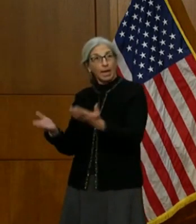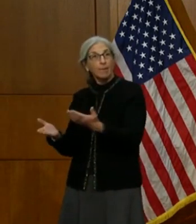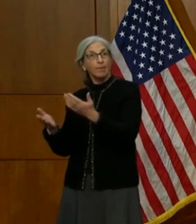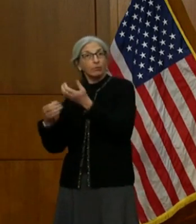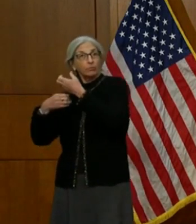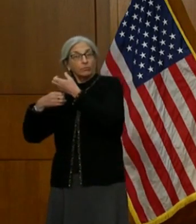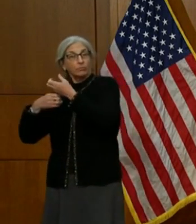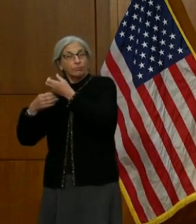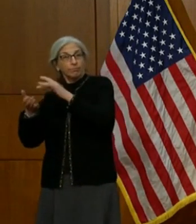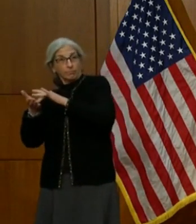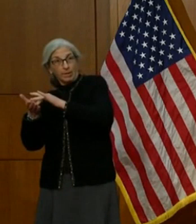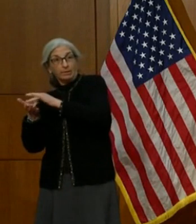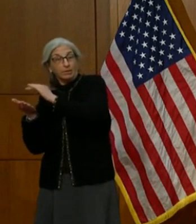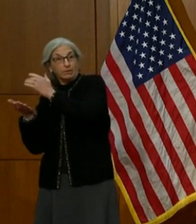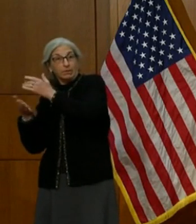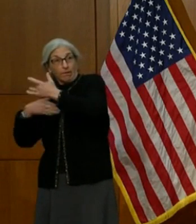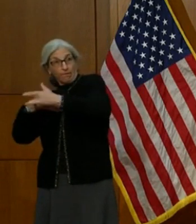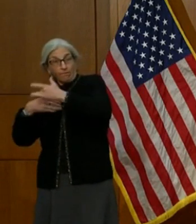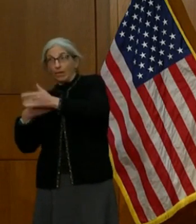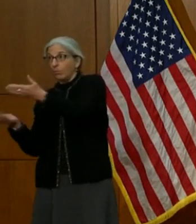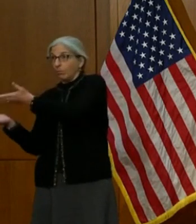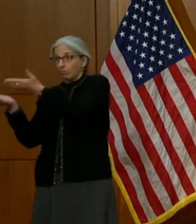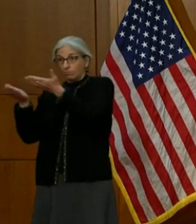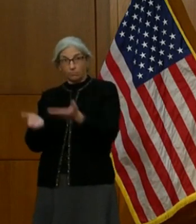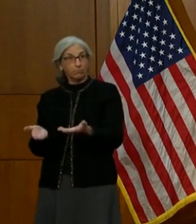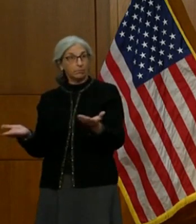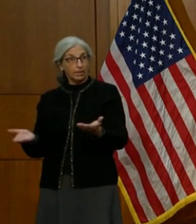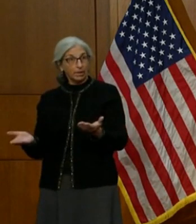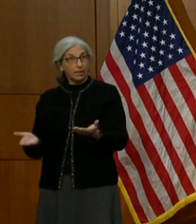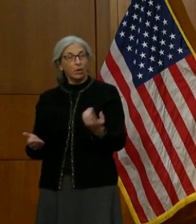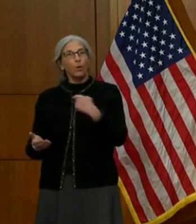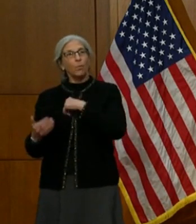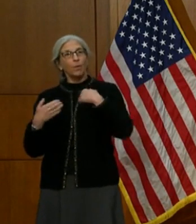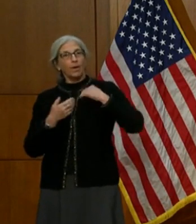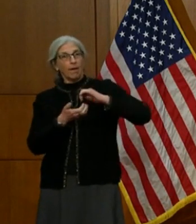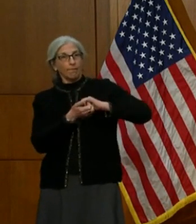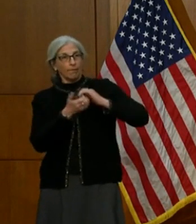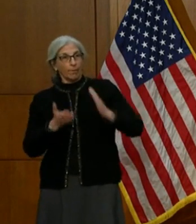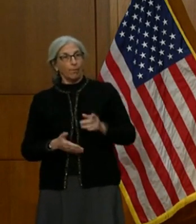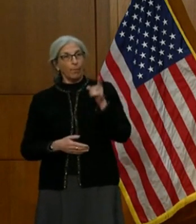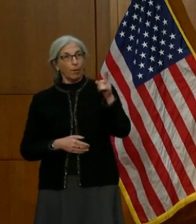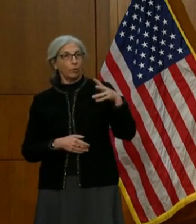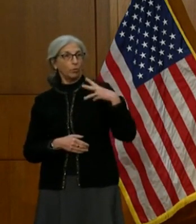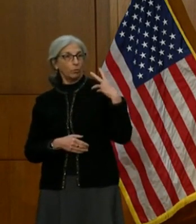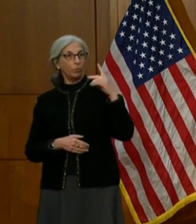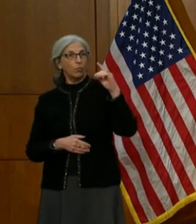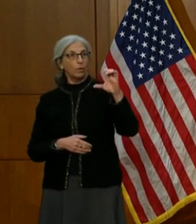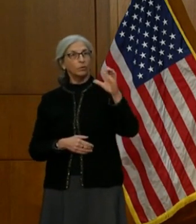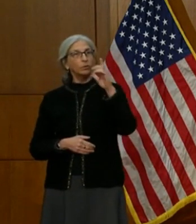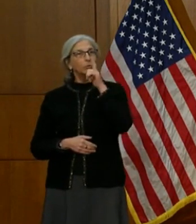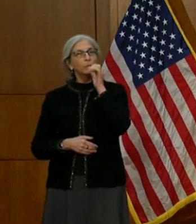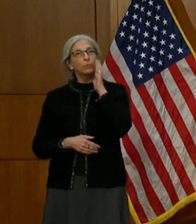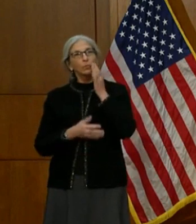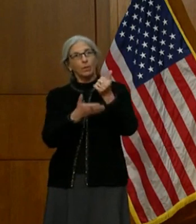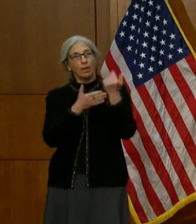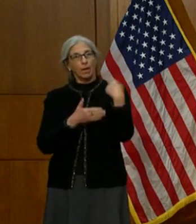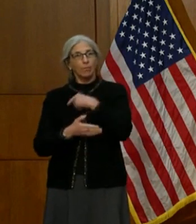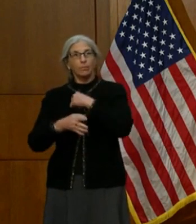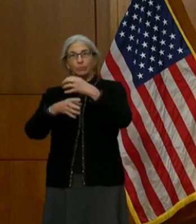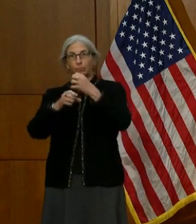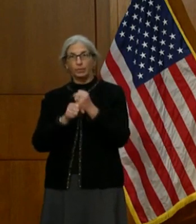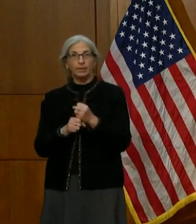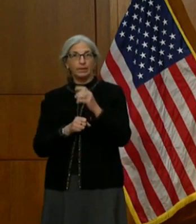challenges. We need the doses. And we have a partner in Washington who will help us receive those doses.